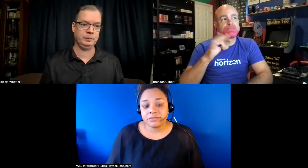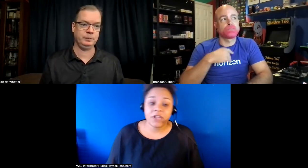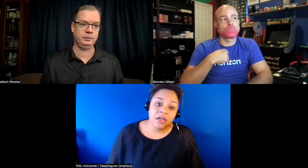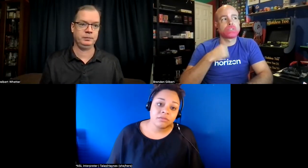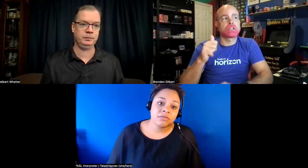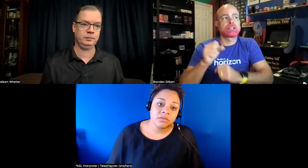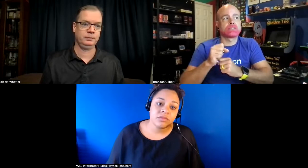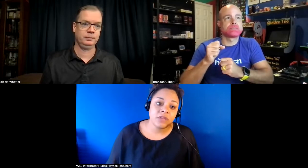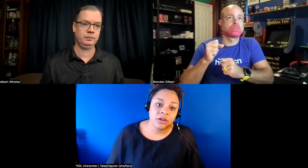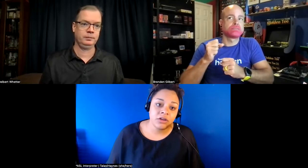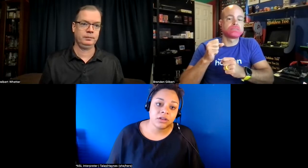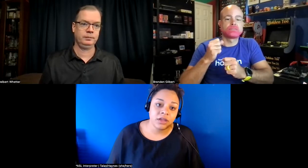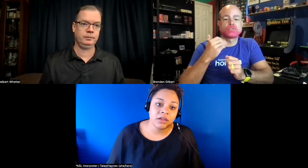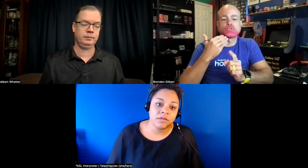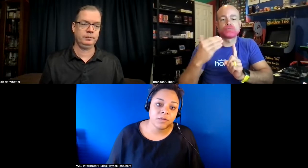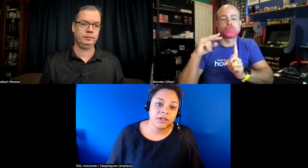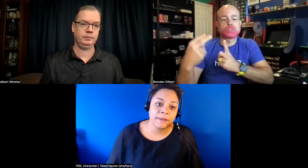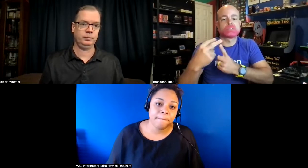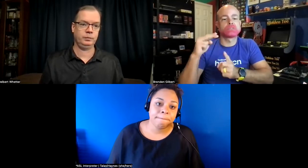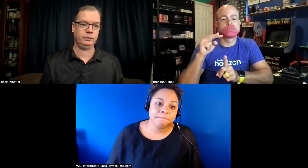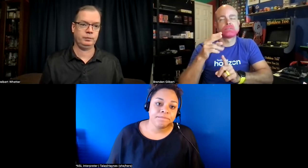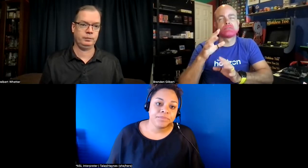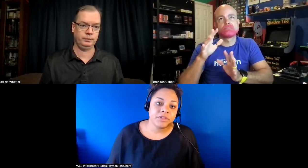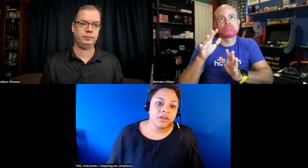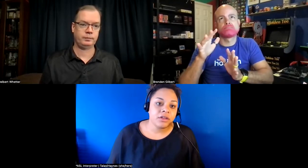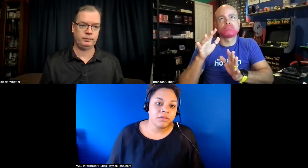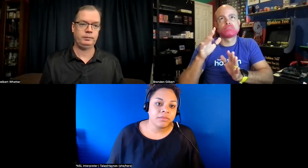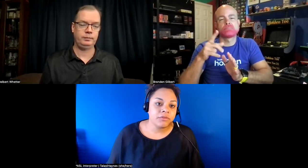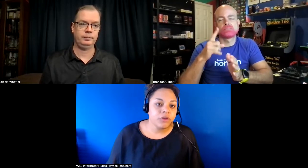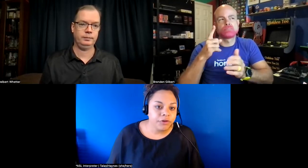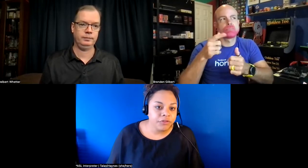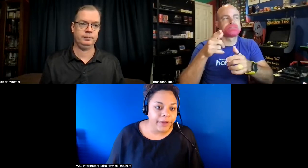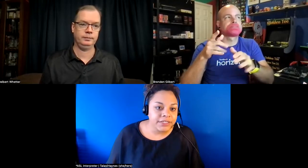yeah it could yeah if we get a good perspective